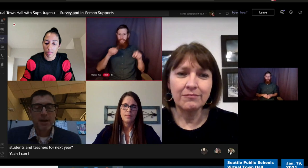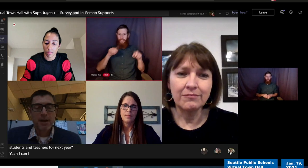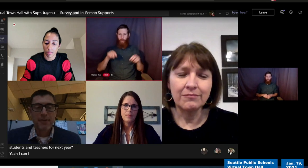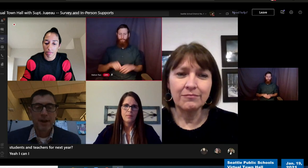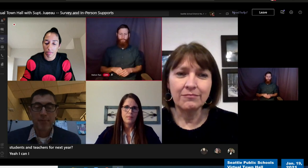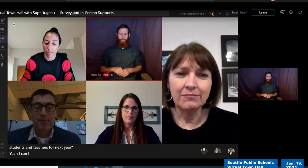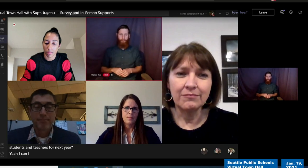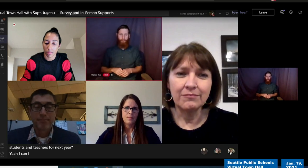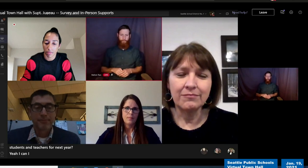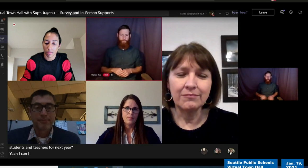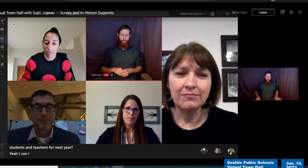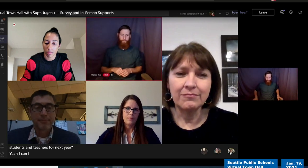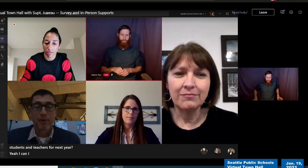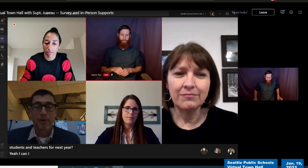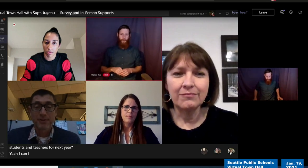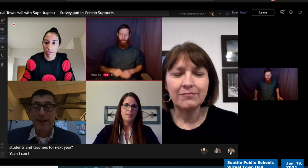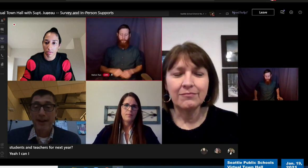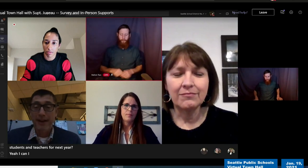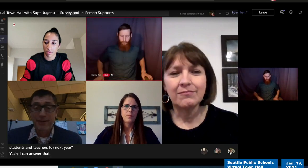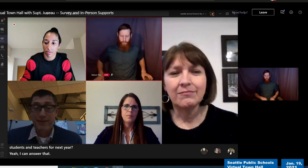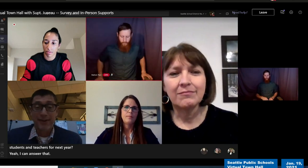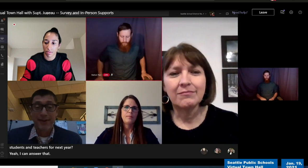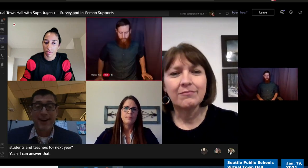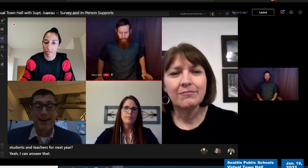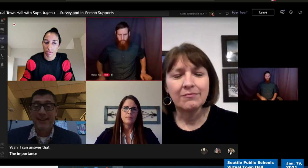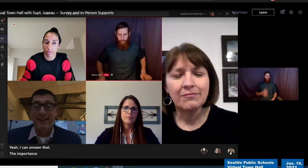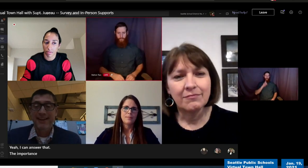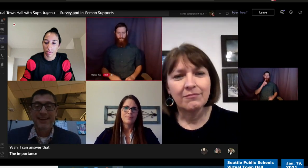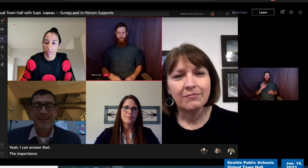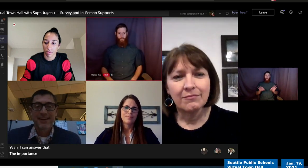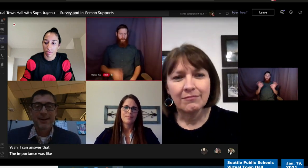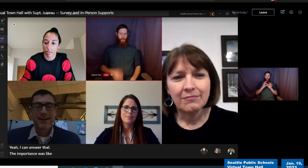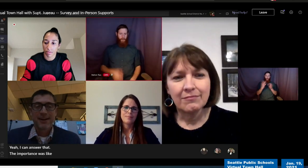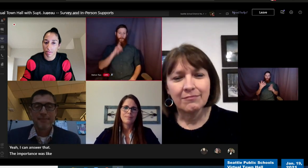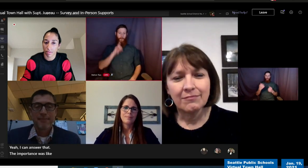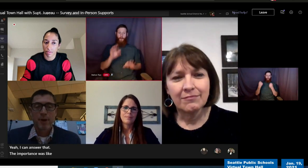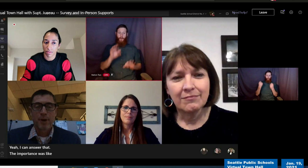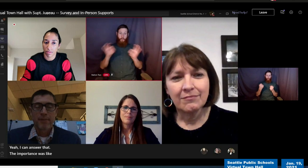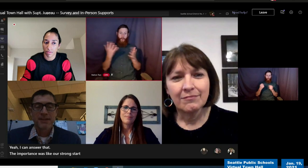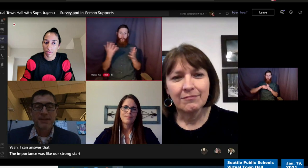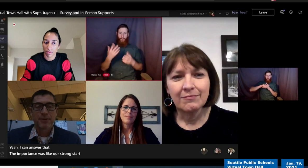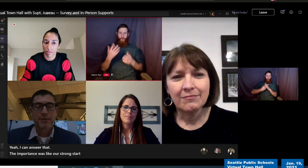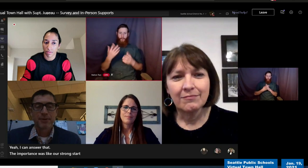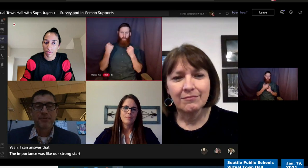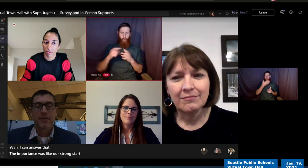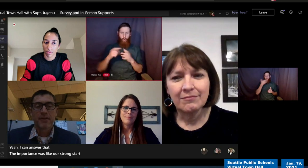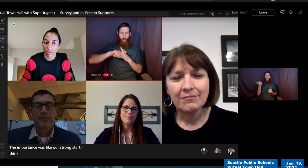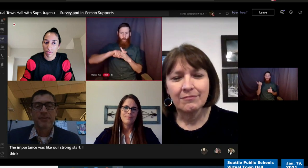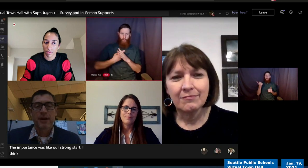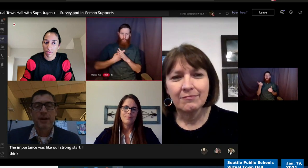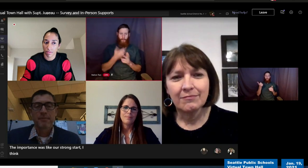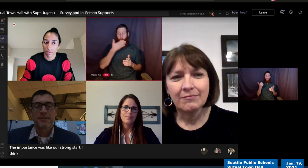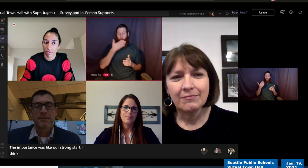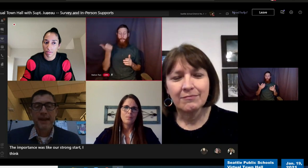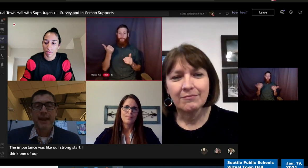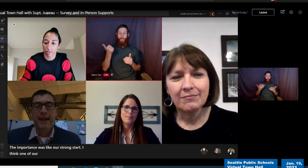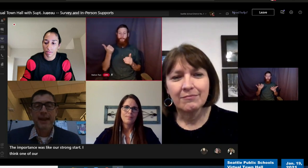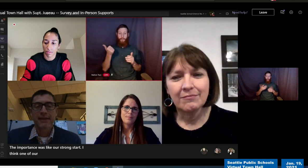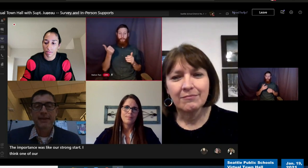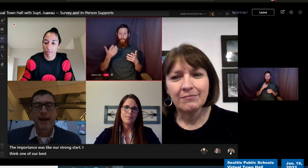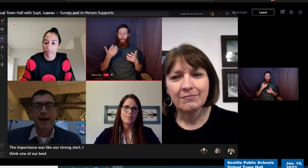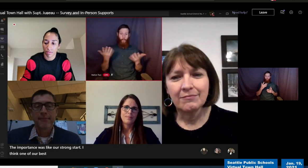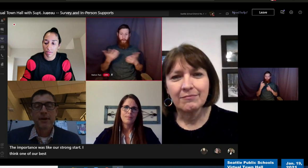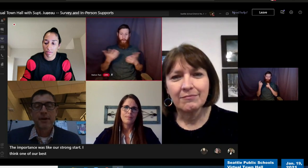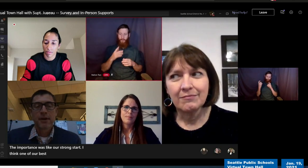The importance was like our strong start. I think one of our best moves was dedicating time